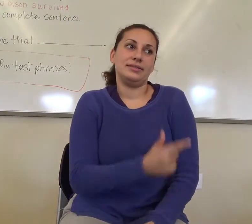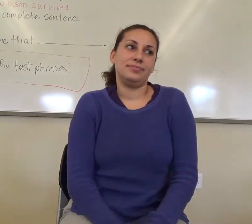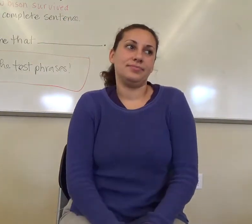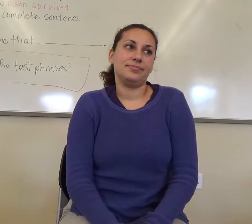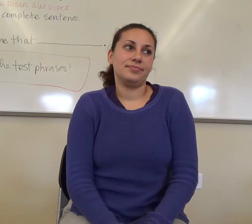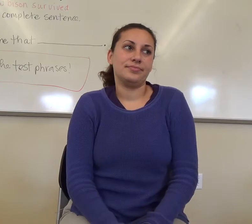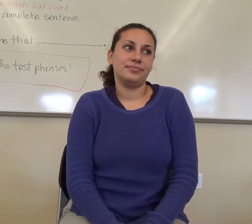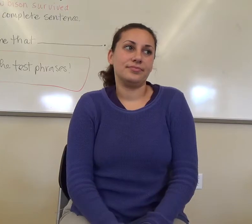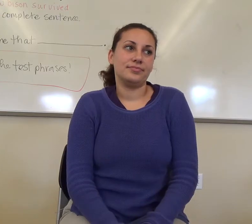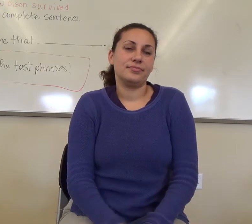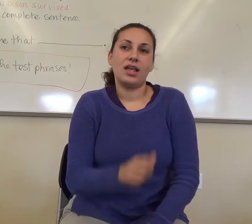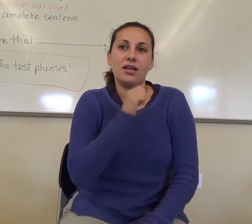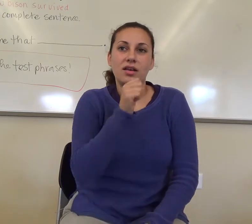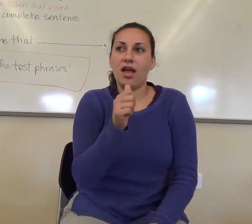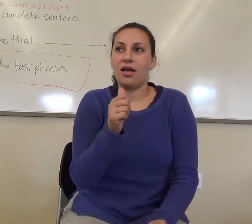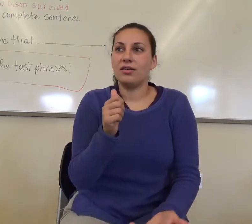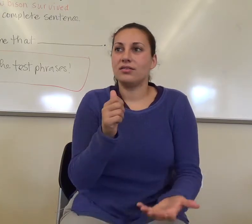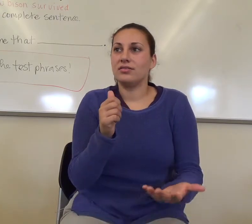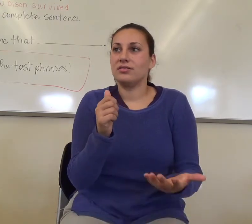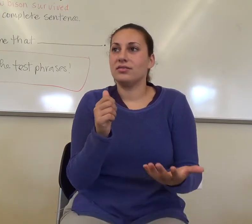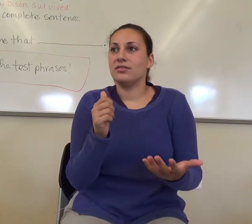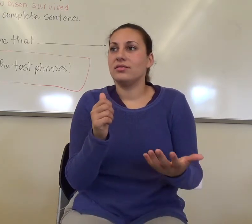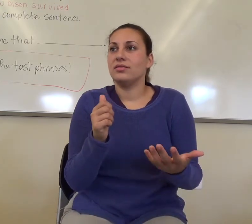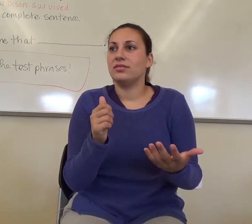Okay. And, um,